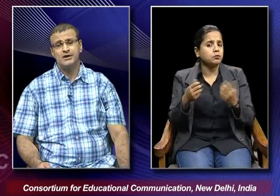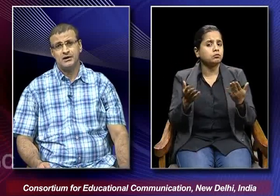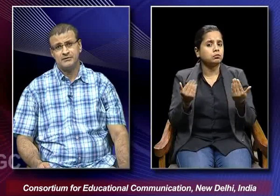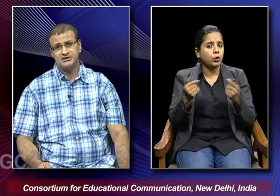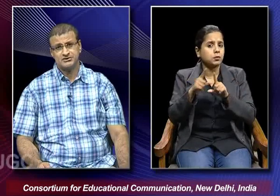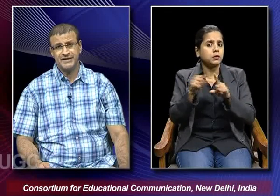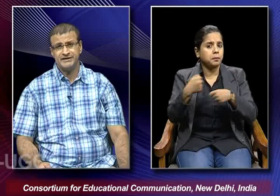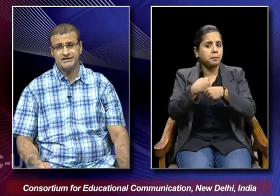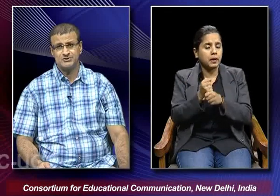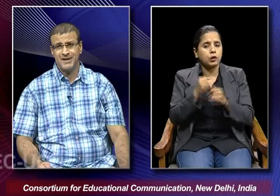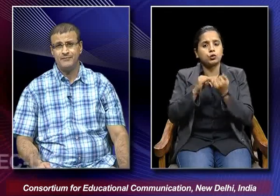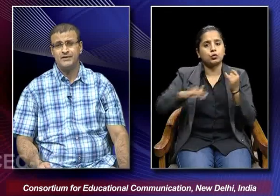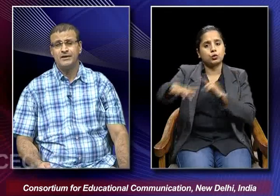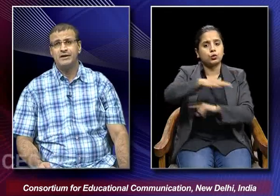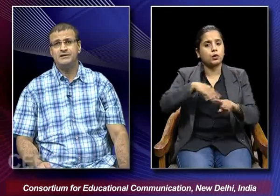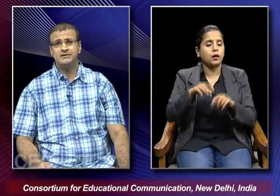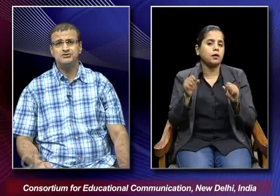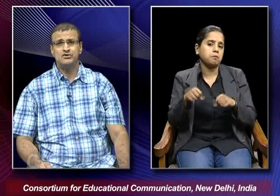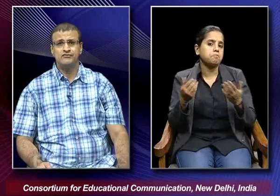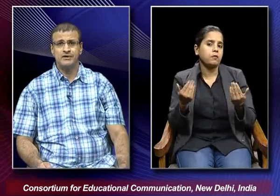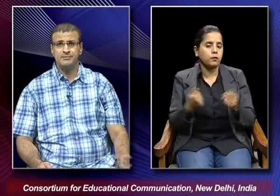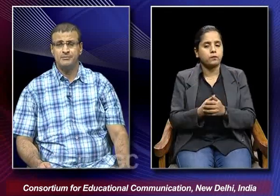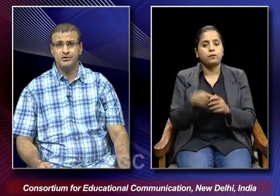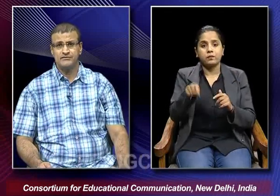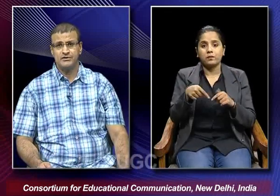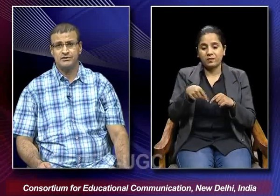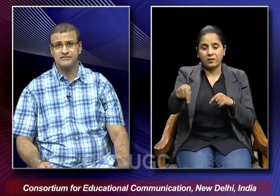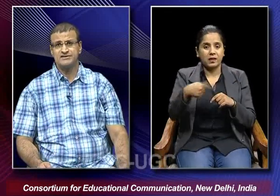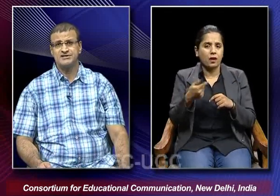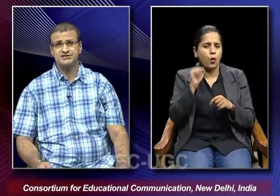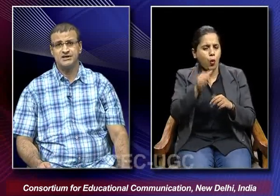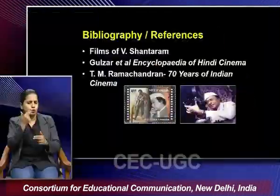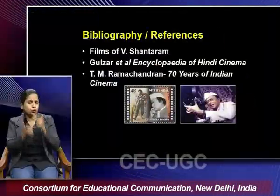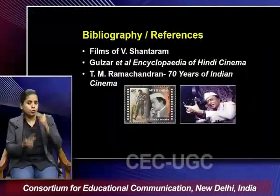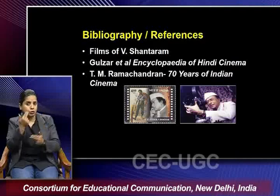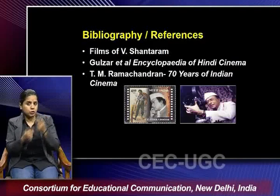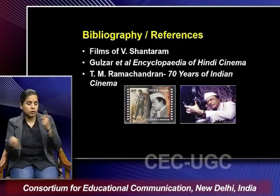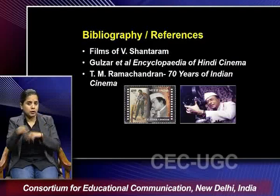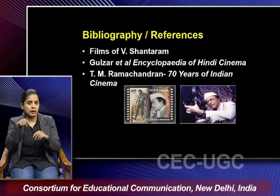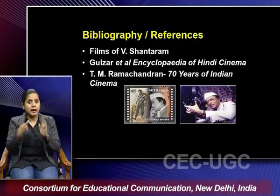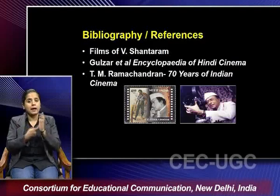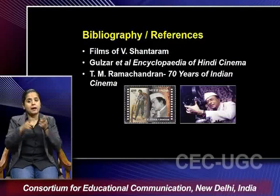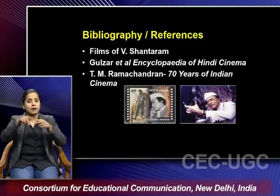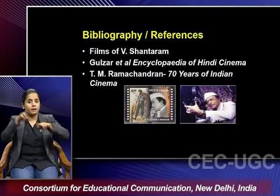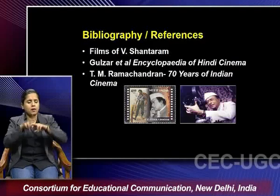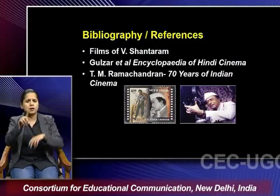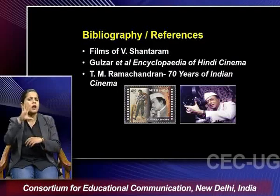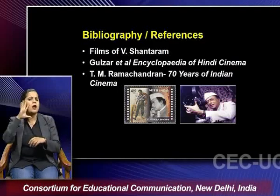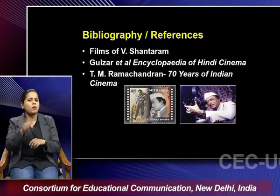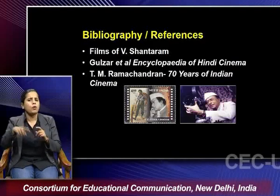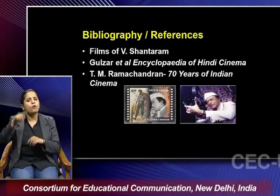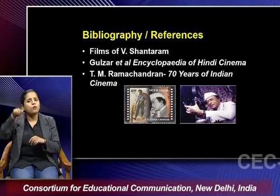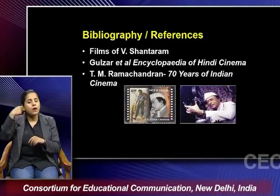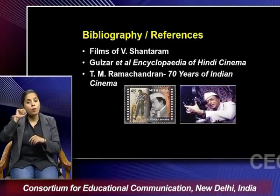society as well. In terms of bibliography or references most important is the films of